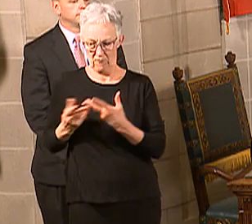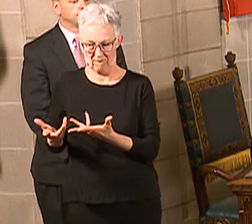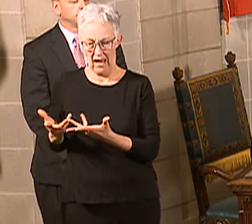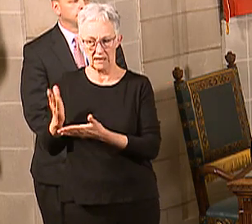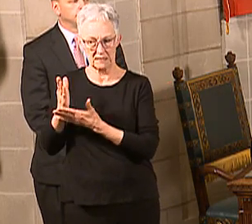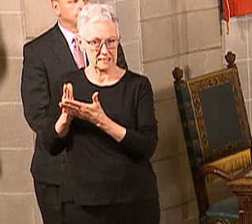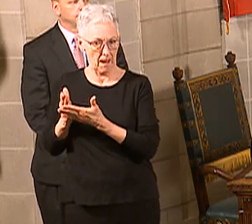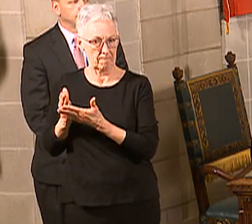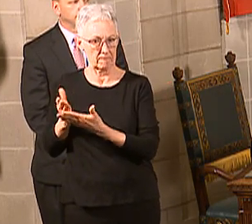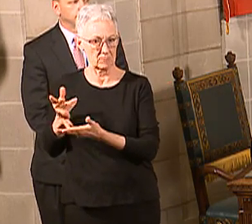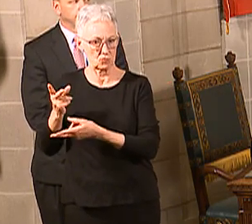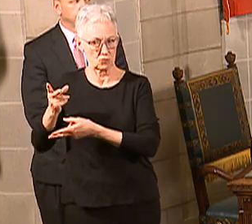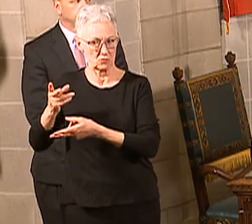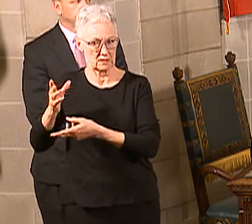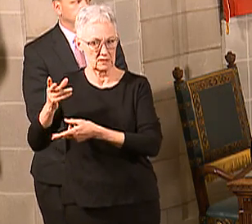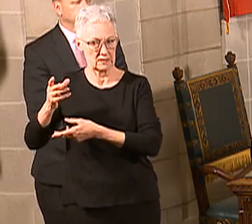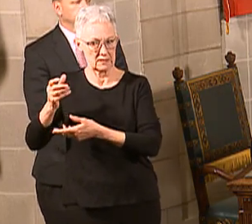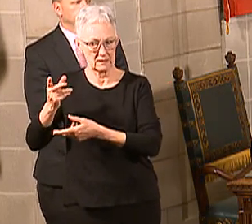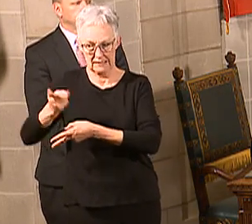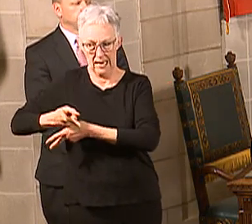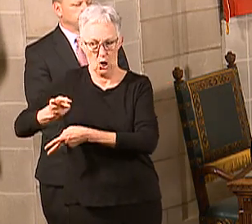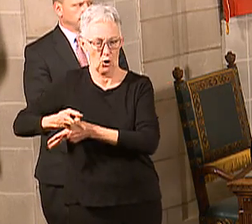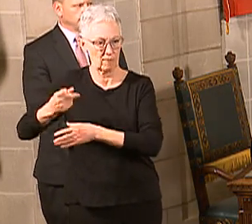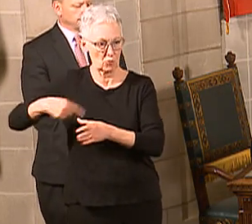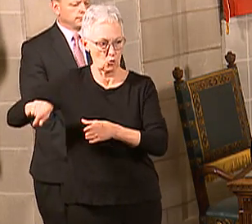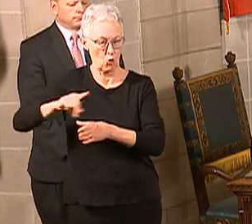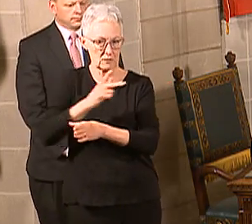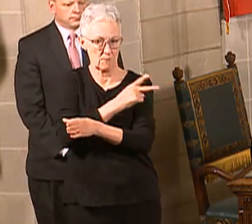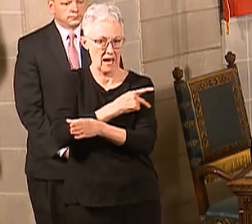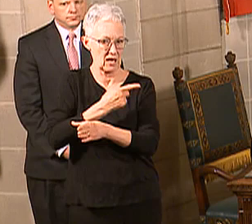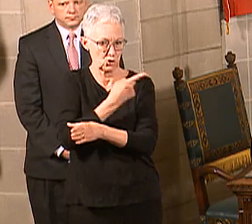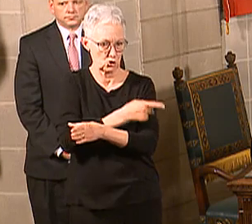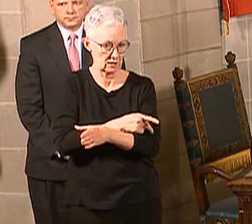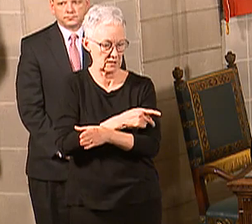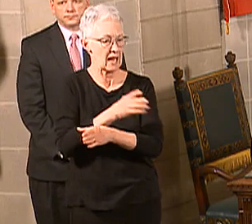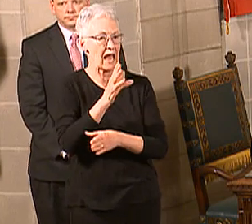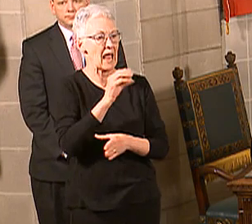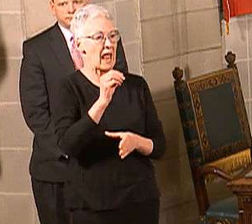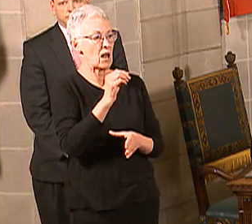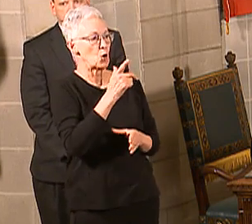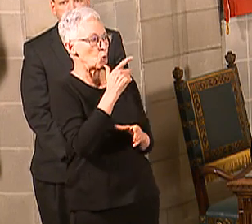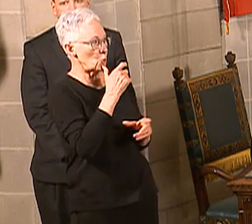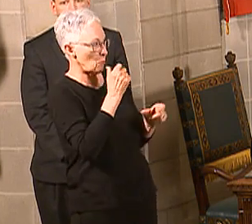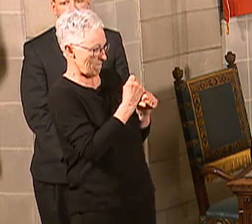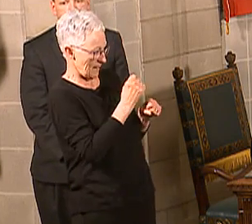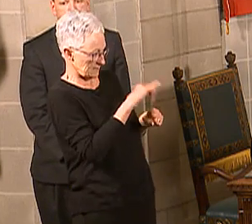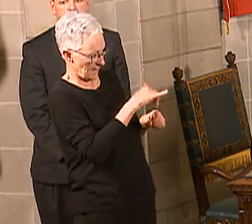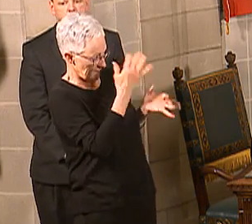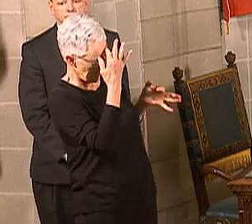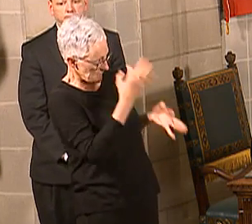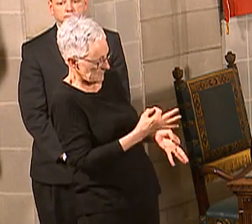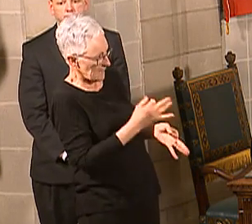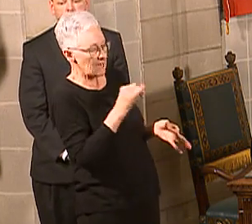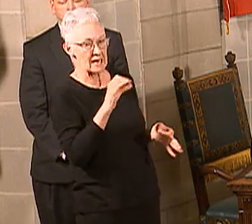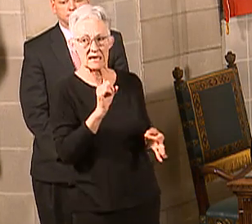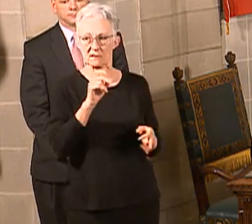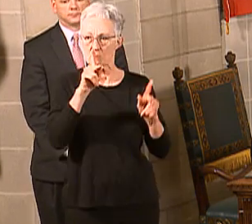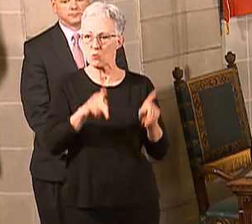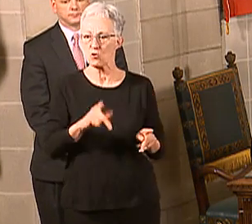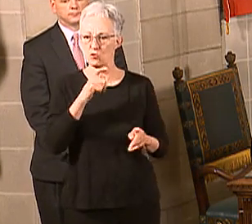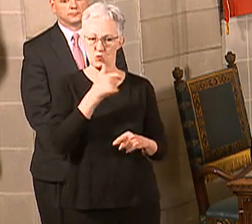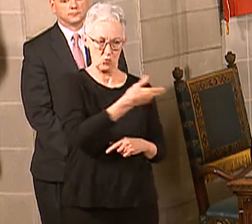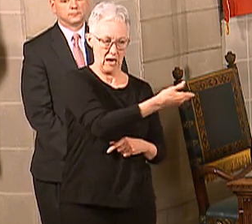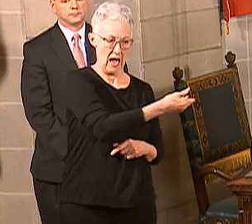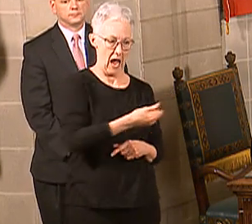might require some increased supervision and that sort of thing. And that's really up to the folks who are employing those people to make sure that the people there can